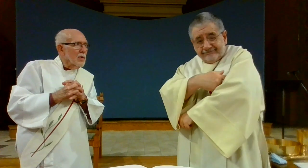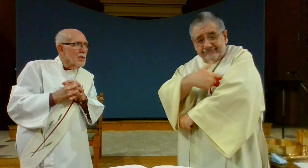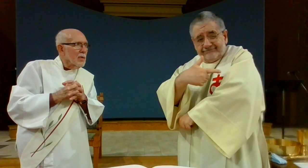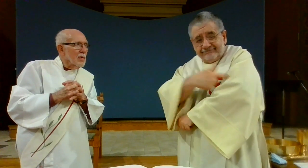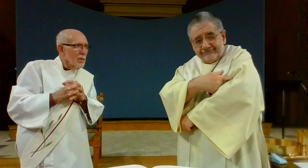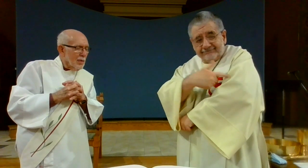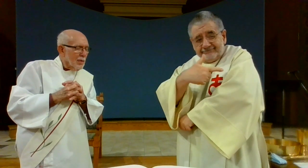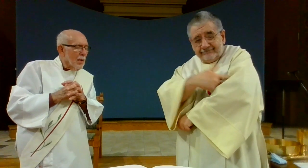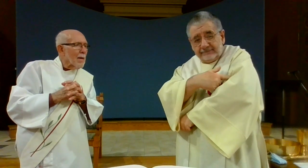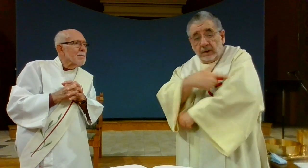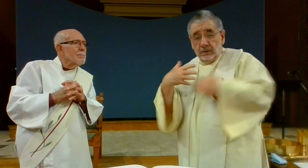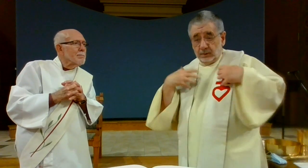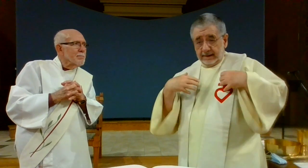we pray that there may be enough vaccines